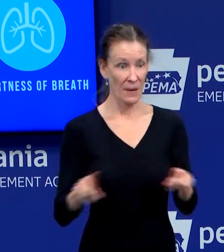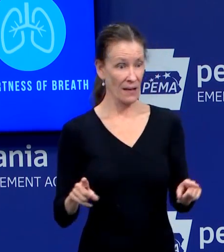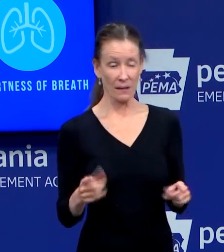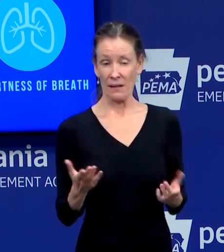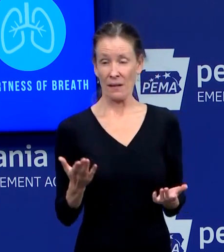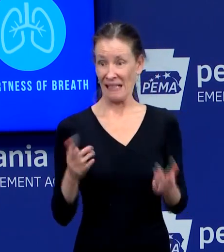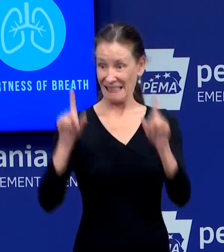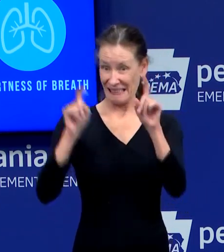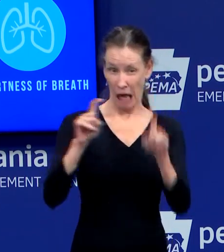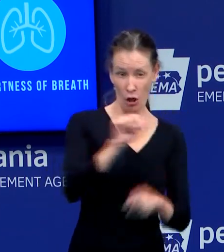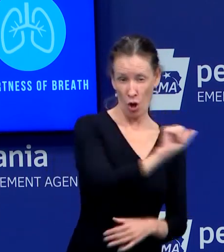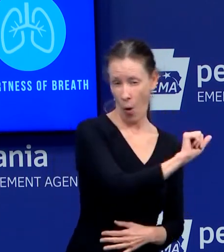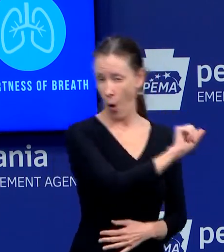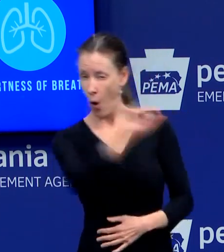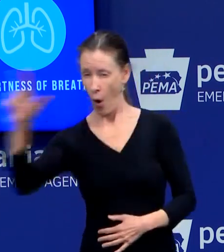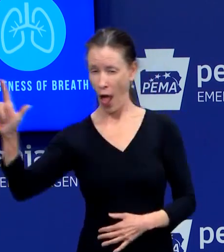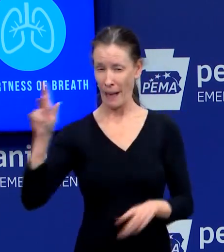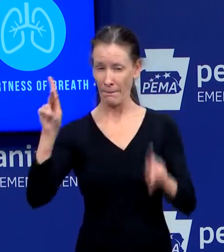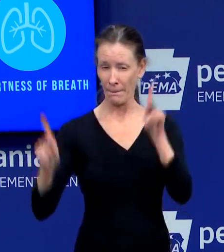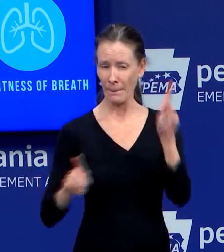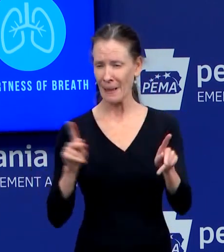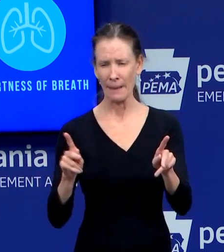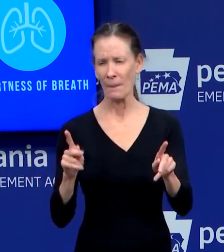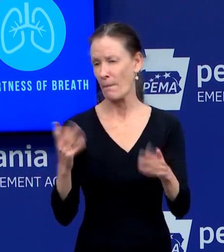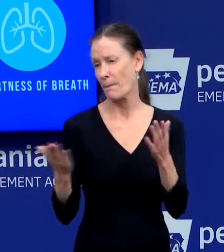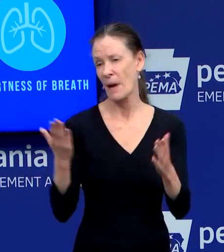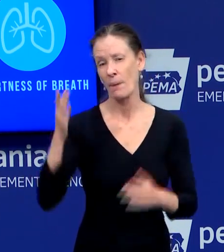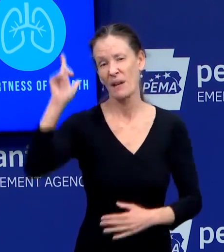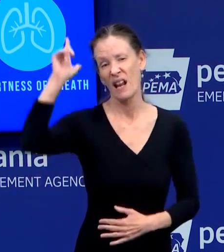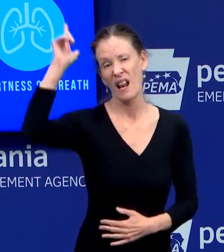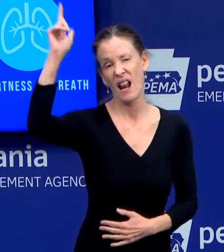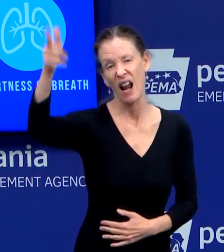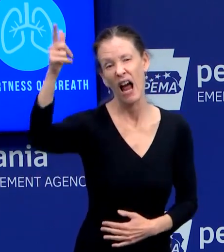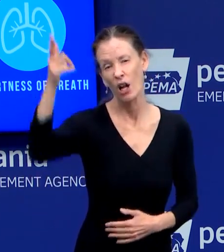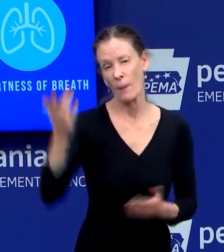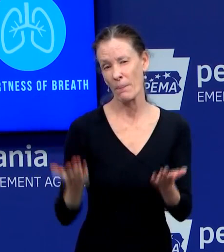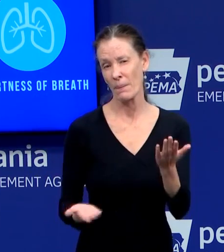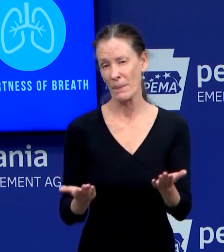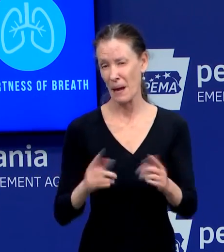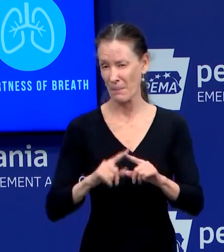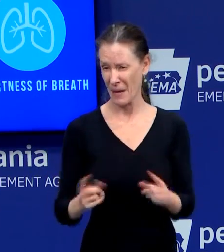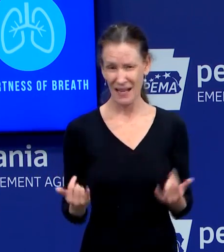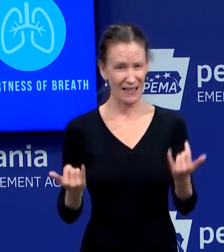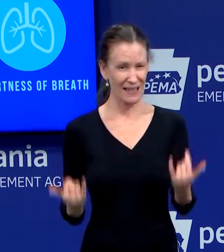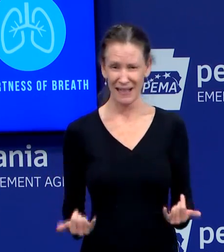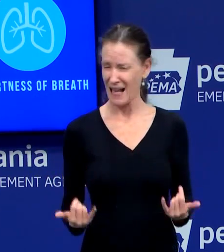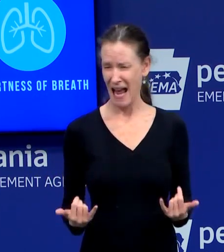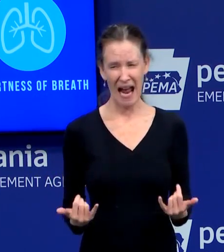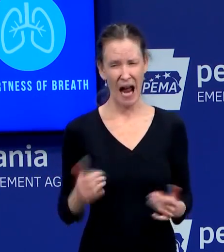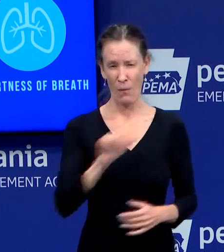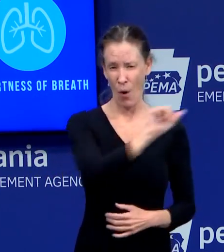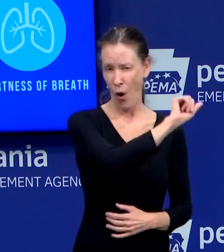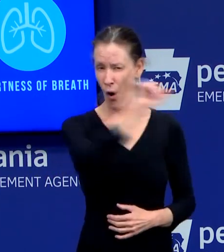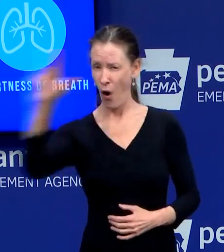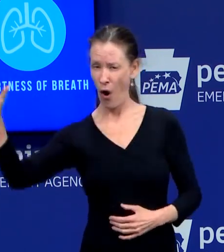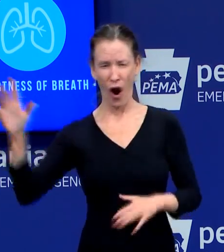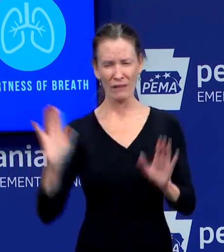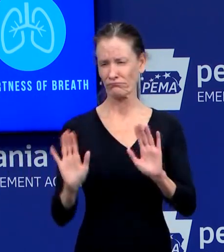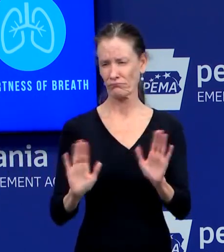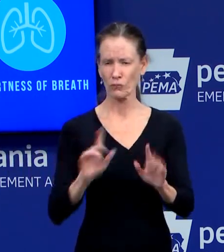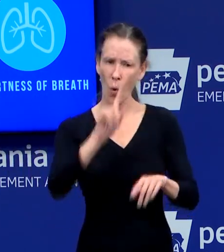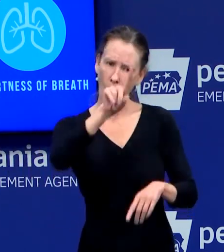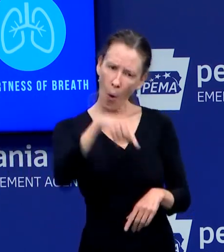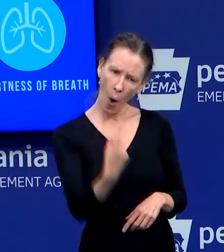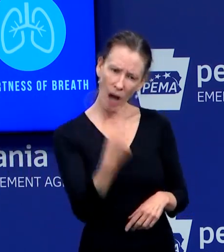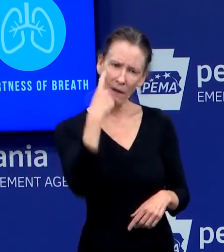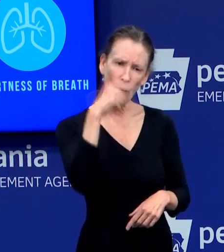obvious. I'm looking at the population of, of the Southeast, about how many tests would be necessary. mean, that is, that would be a limitation for us. We would have to